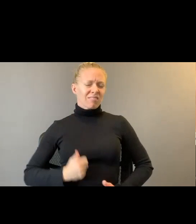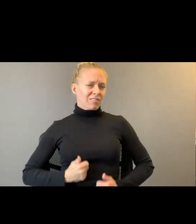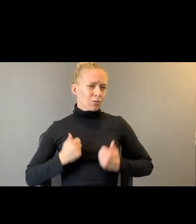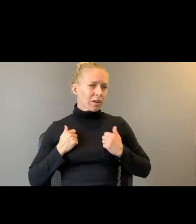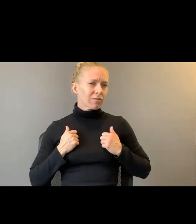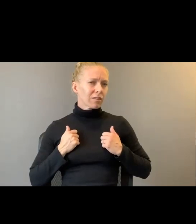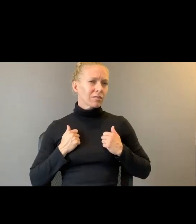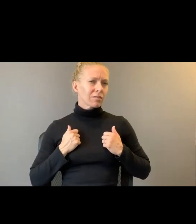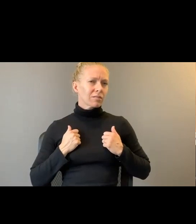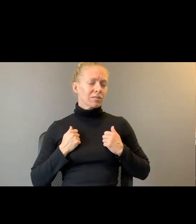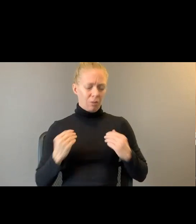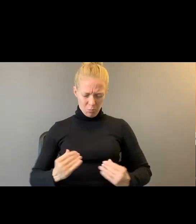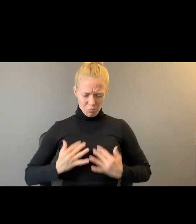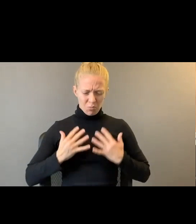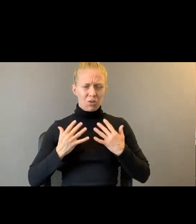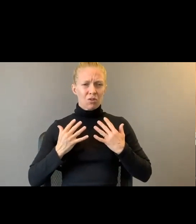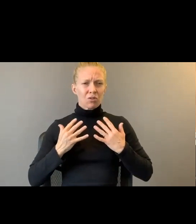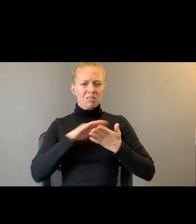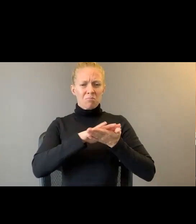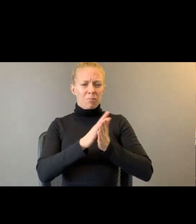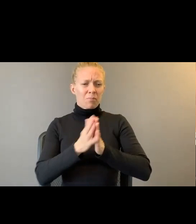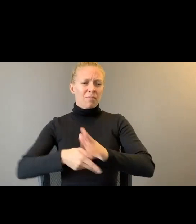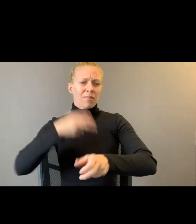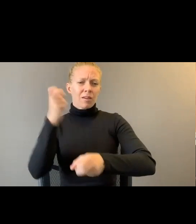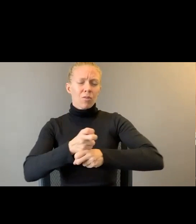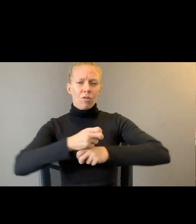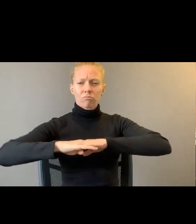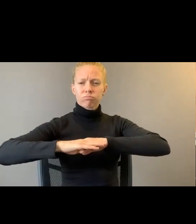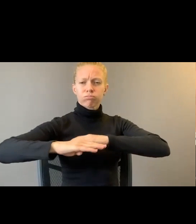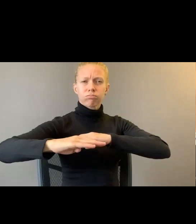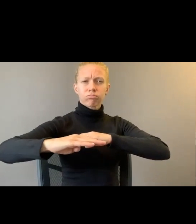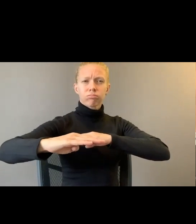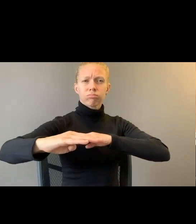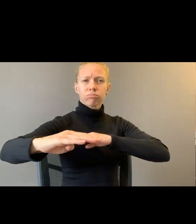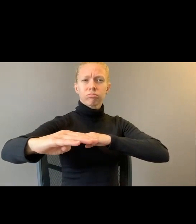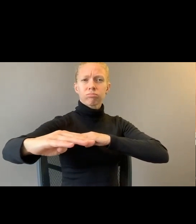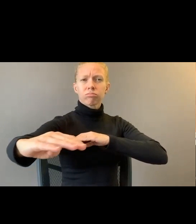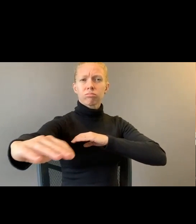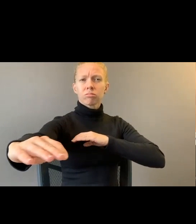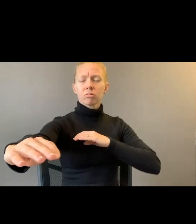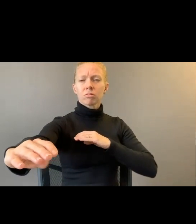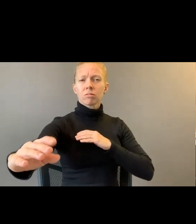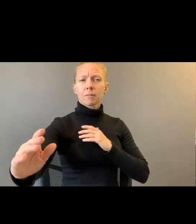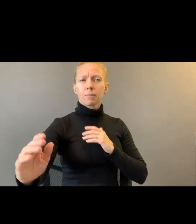Burned into brick. Road. Milepost. Sign.